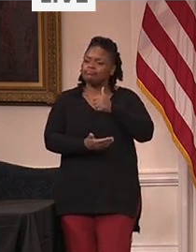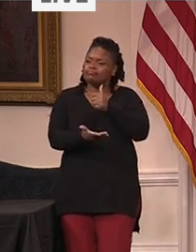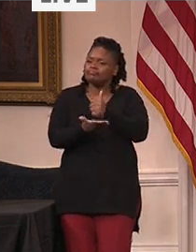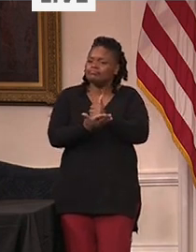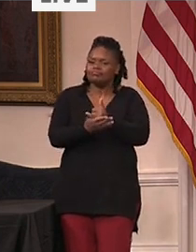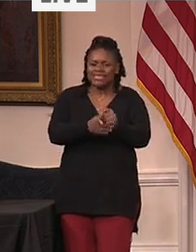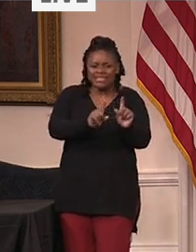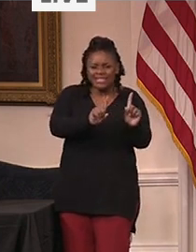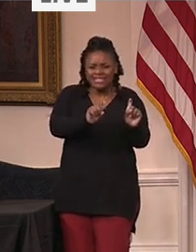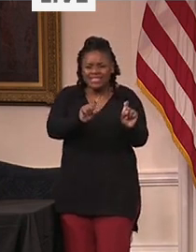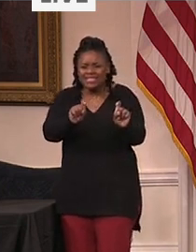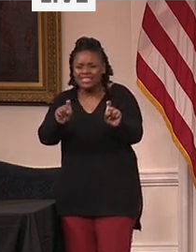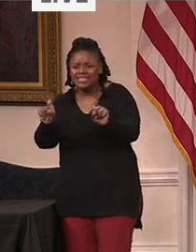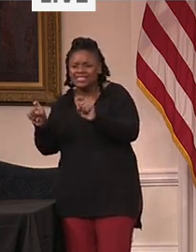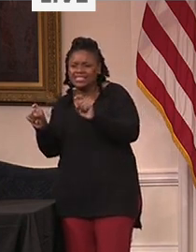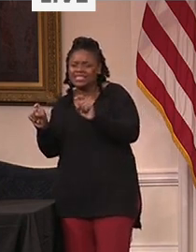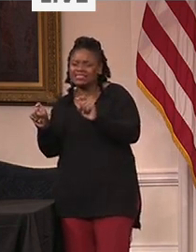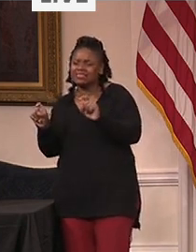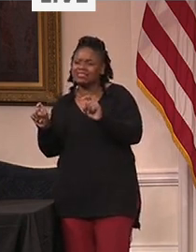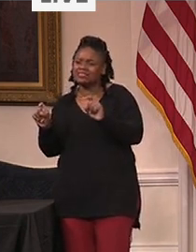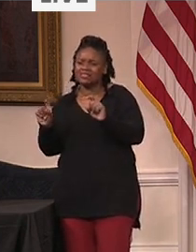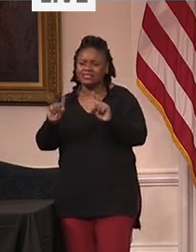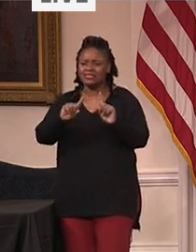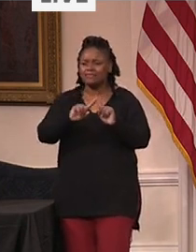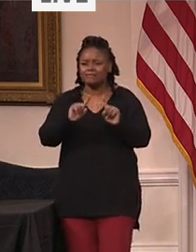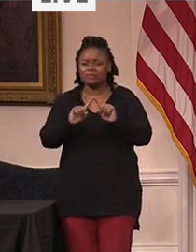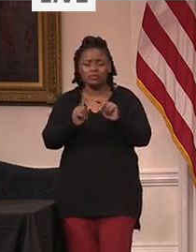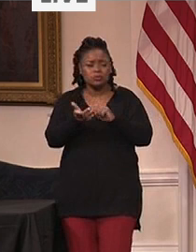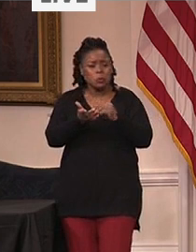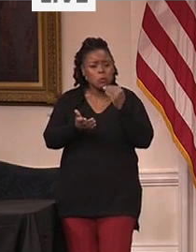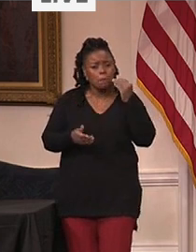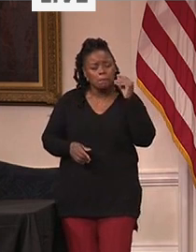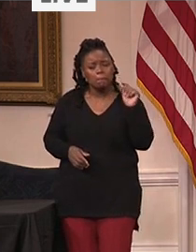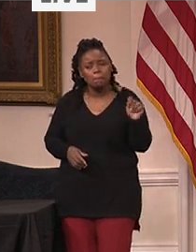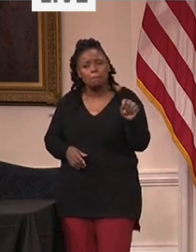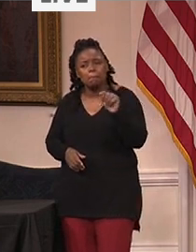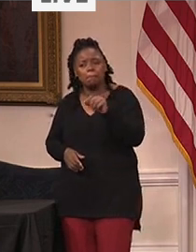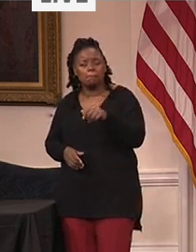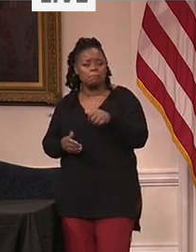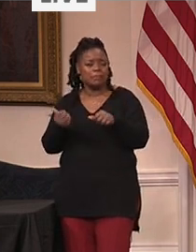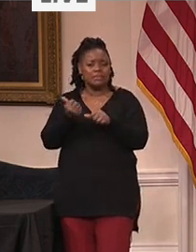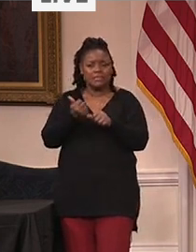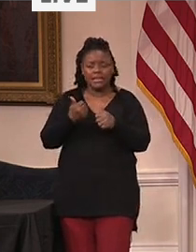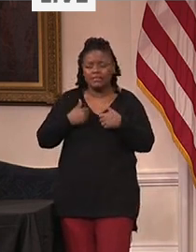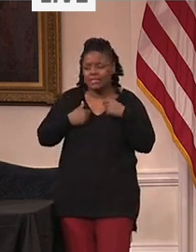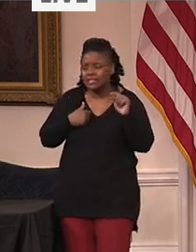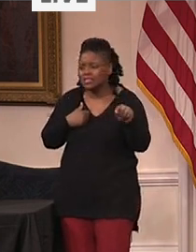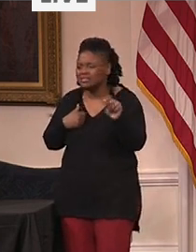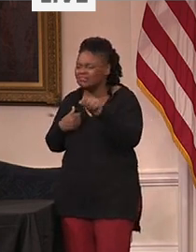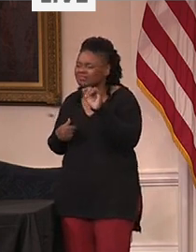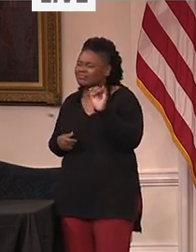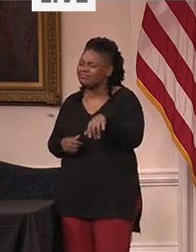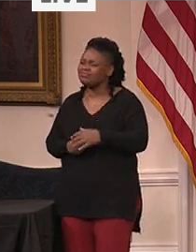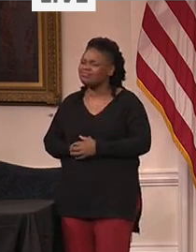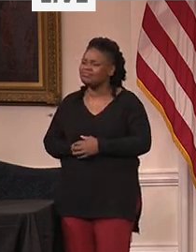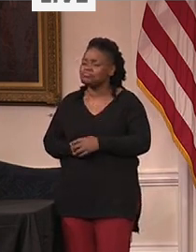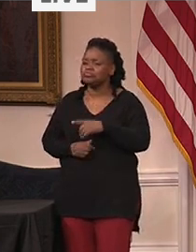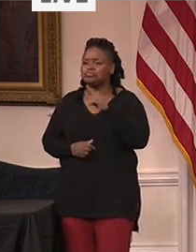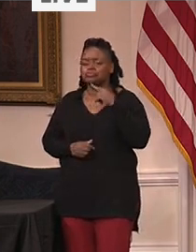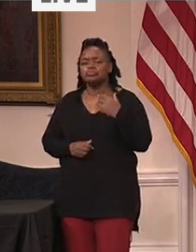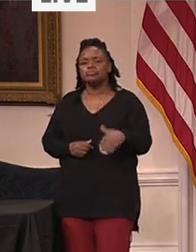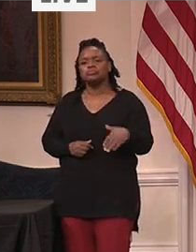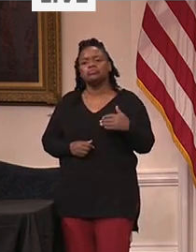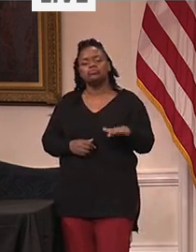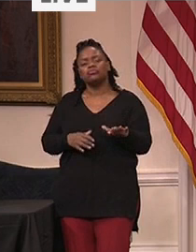227 skilled nursing facilities. We all continue to experience immense challenges related to